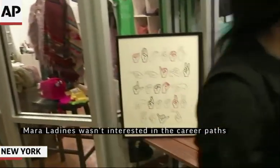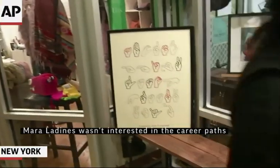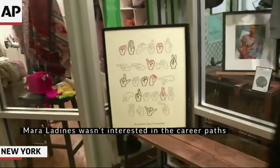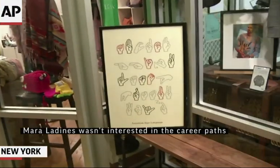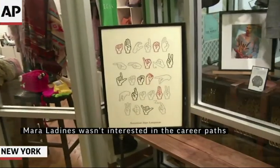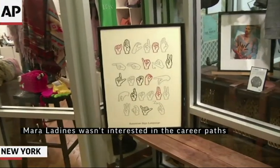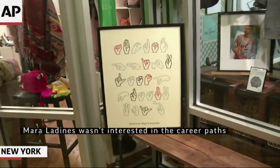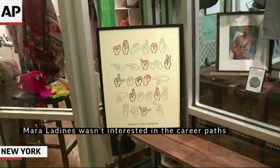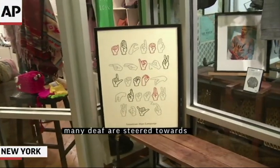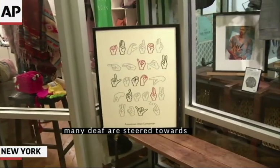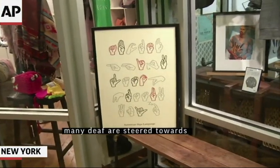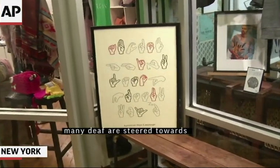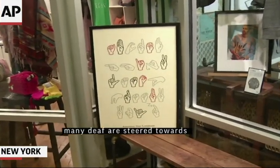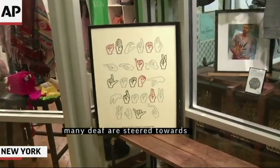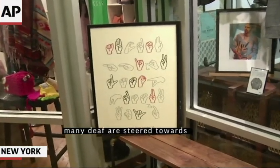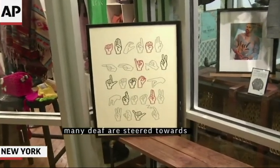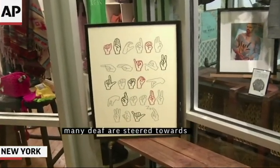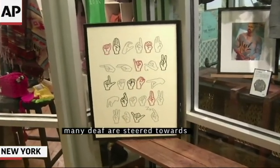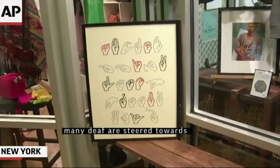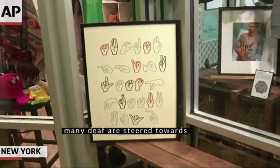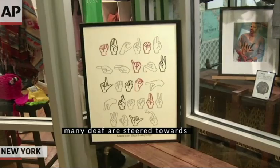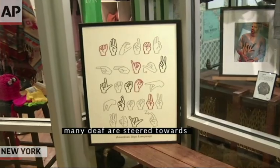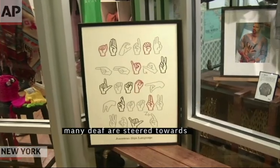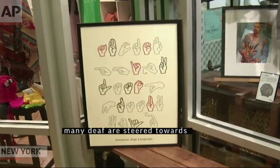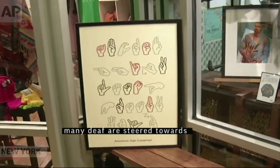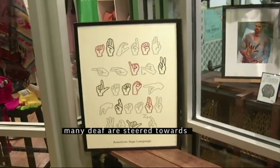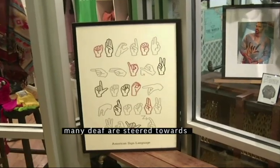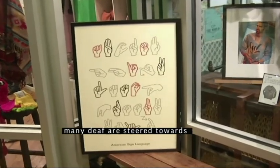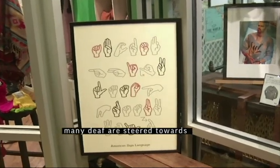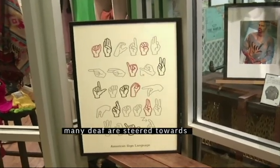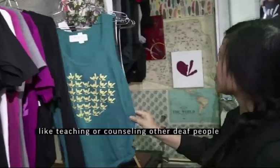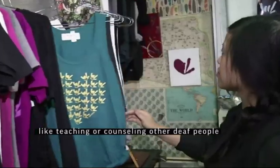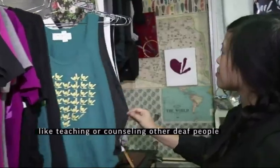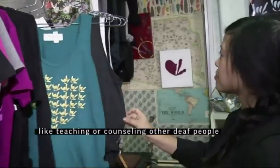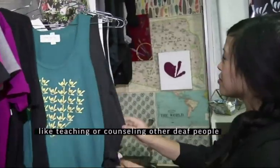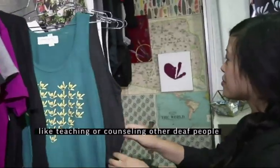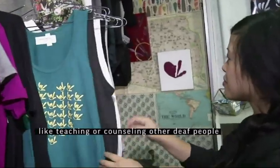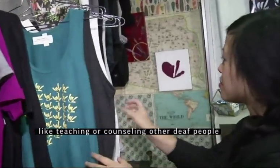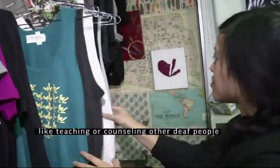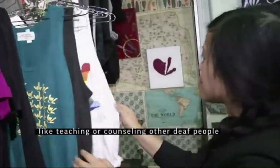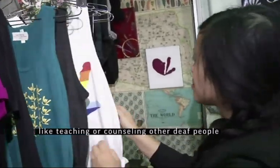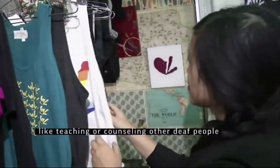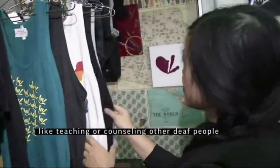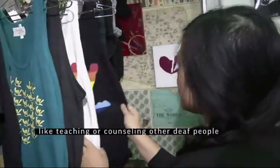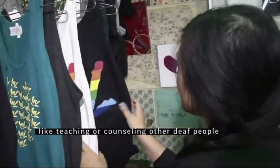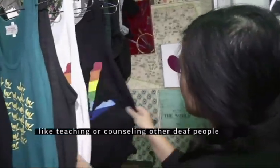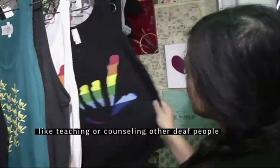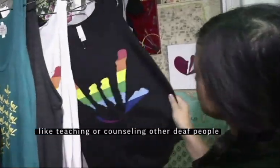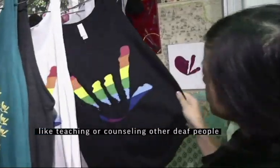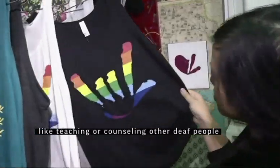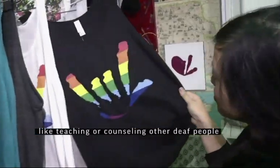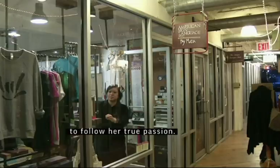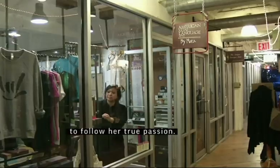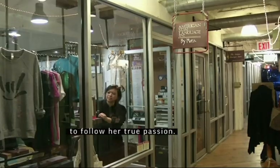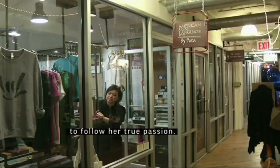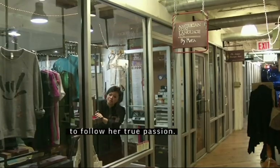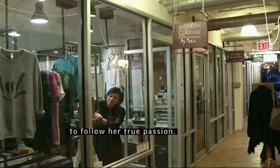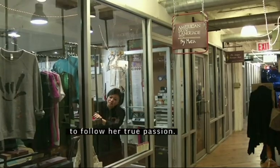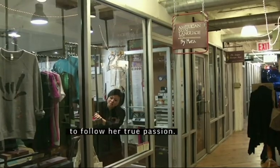in the career paths many deaf are steered towards, like teaching or counseling other deaf people to follow her